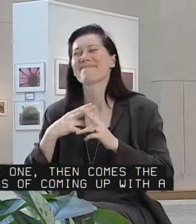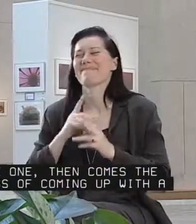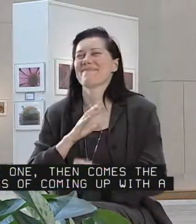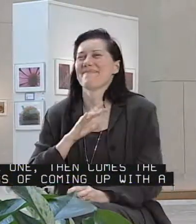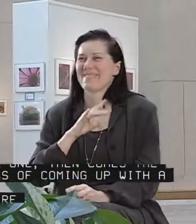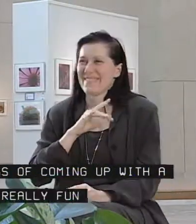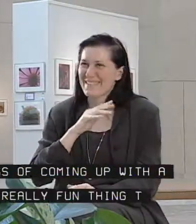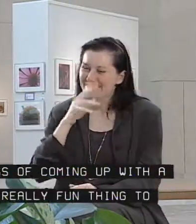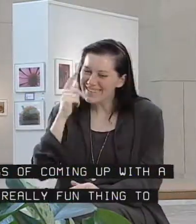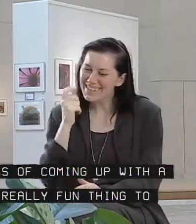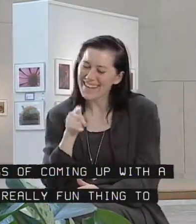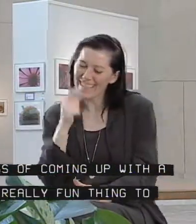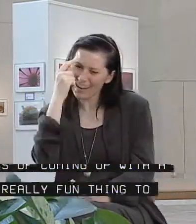That's a really fun thing to do.